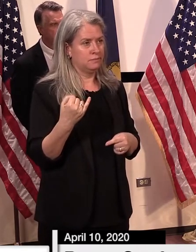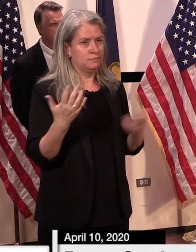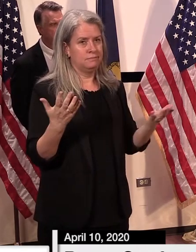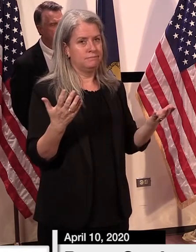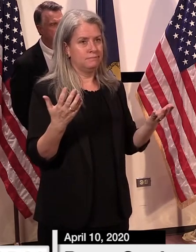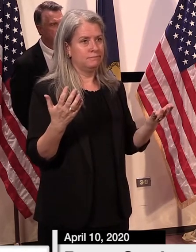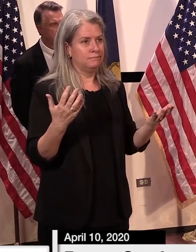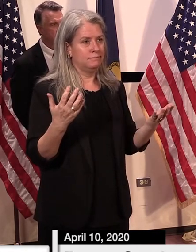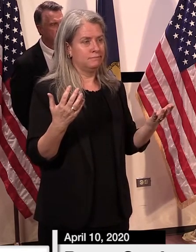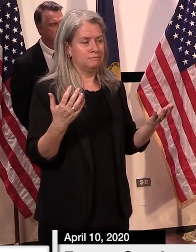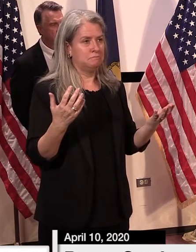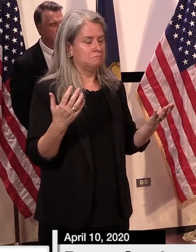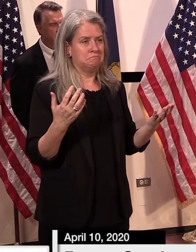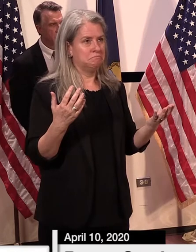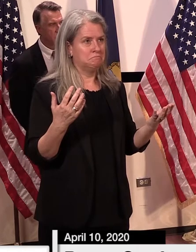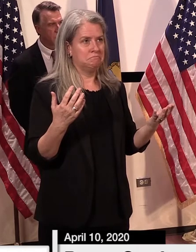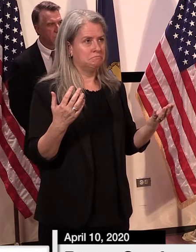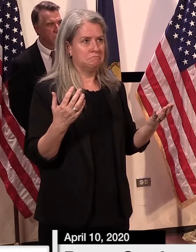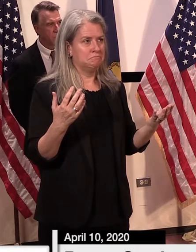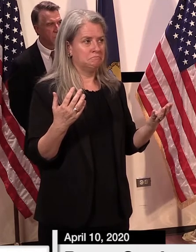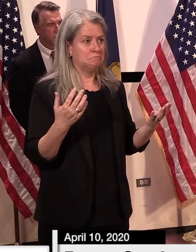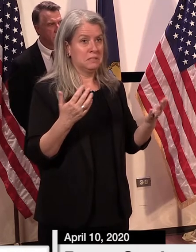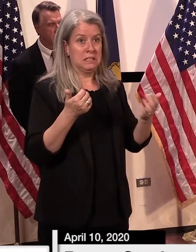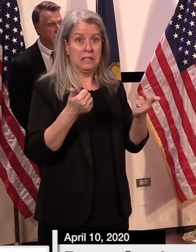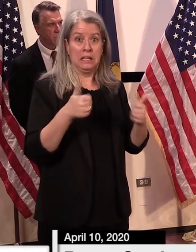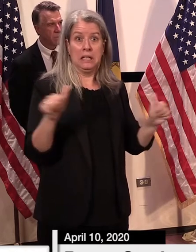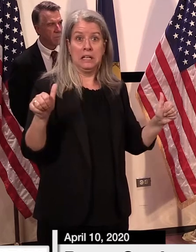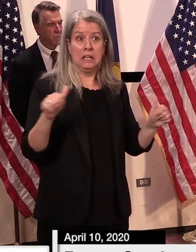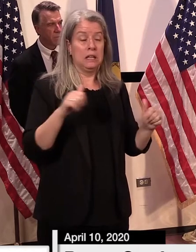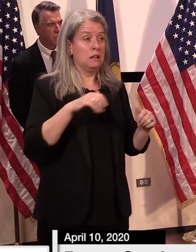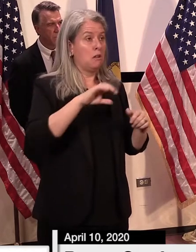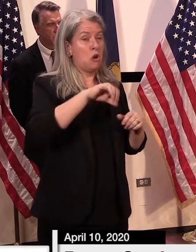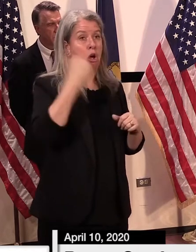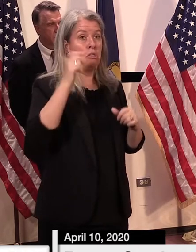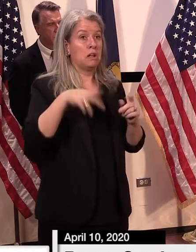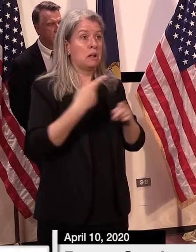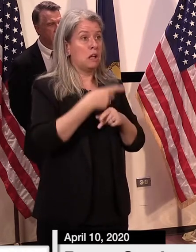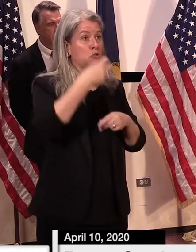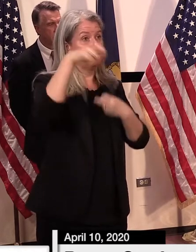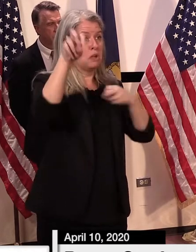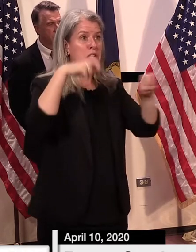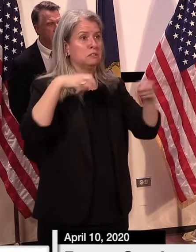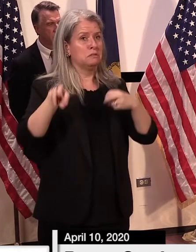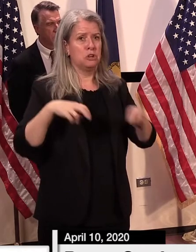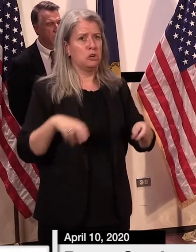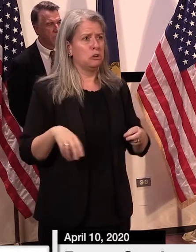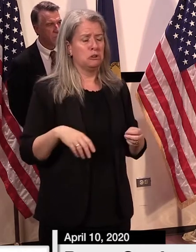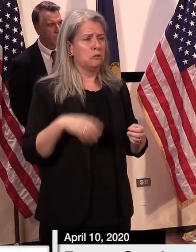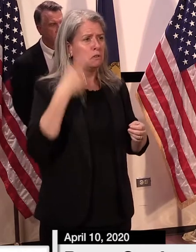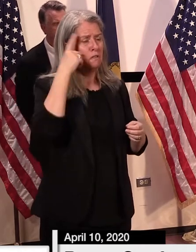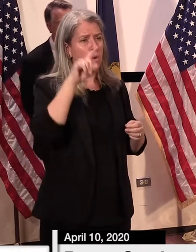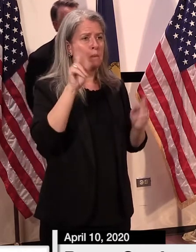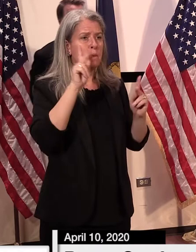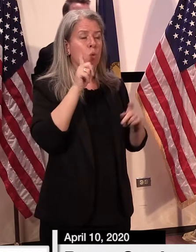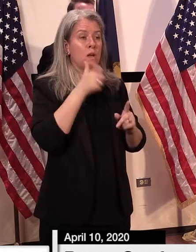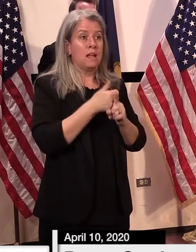I'm not aware if there's been any other sort of transfers that have happened with non-positive